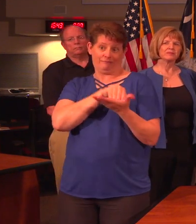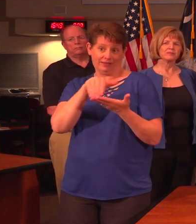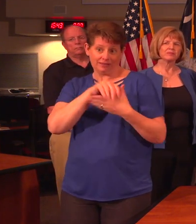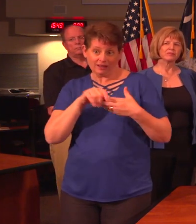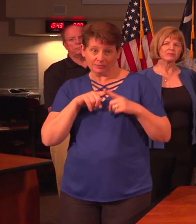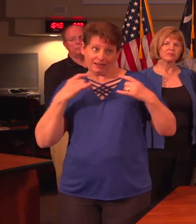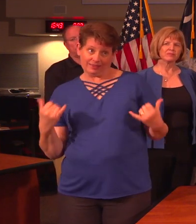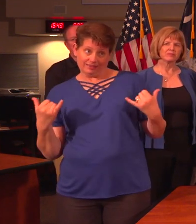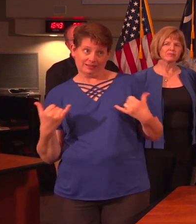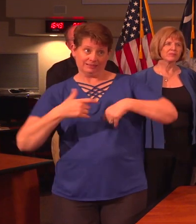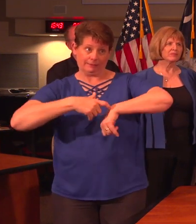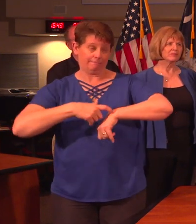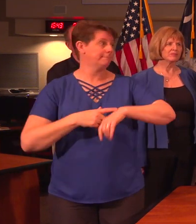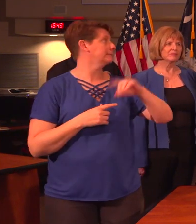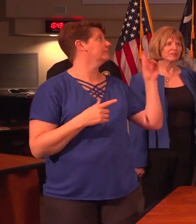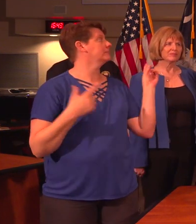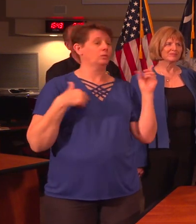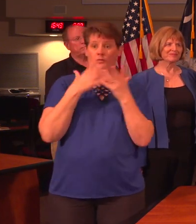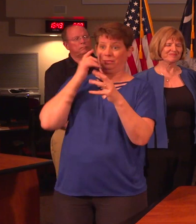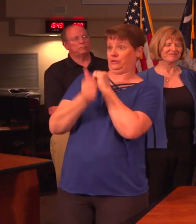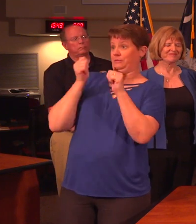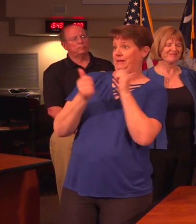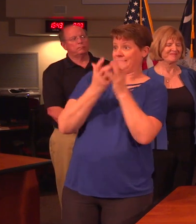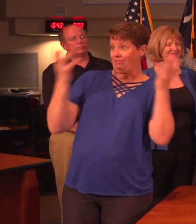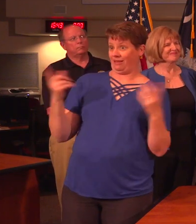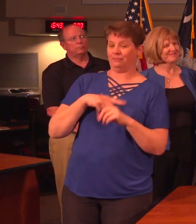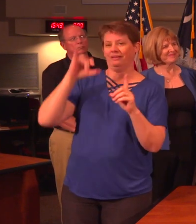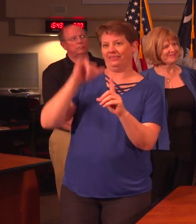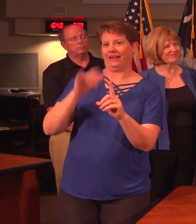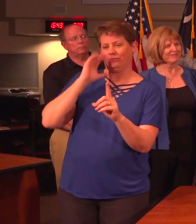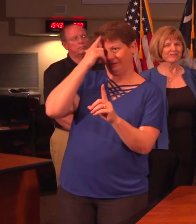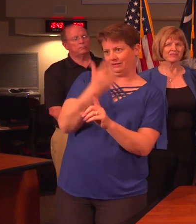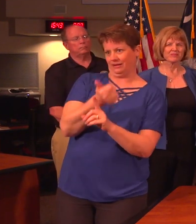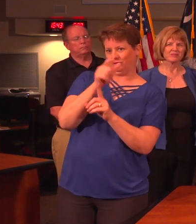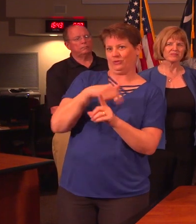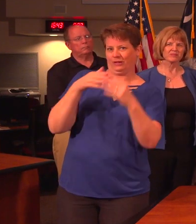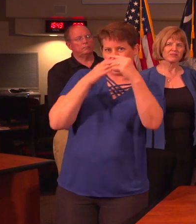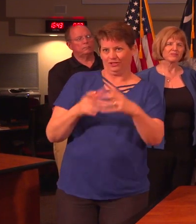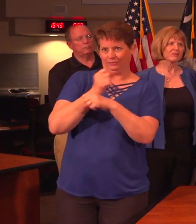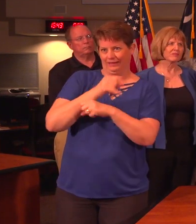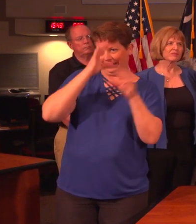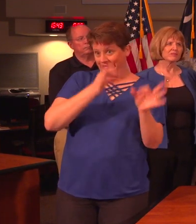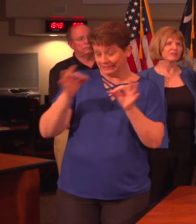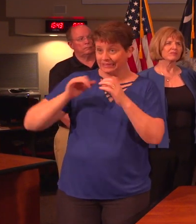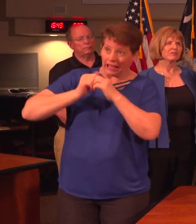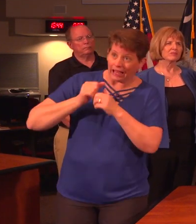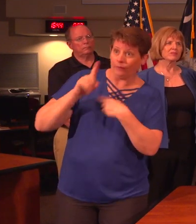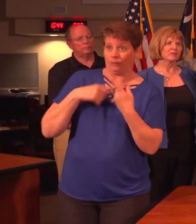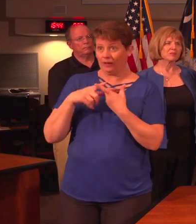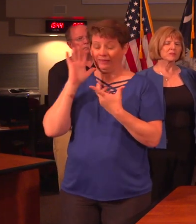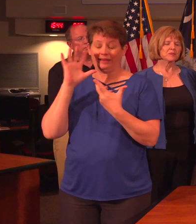but they're, at this point... We want them to pass a lot of things, but that will be up to the Senate leadership to make that decision as to how and when